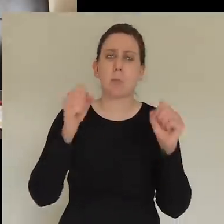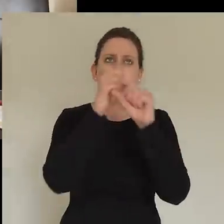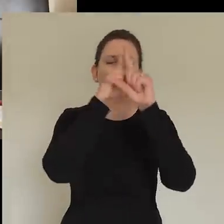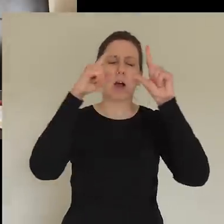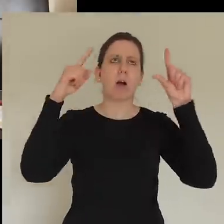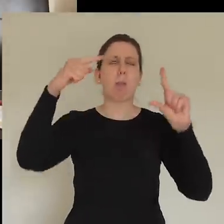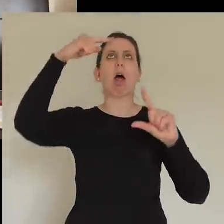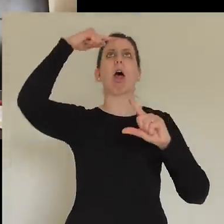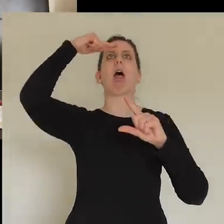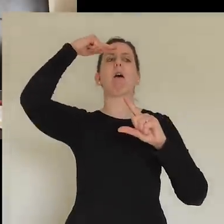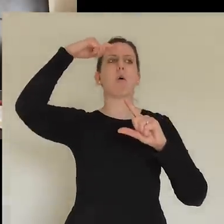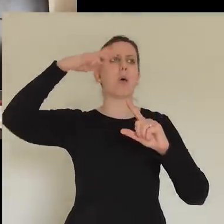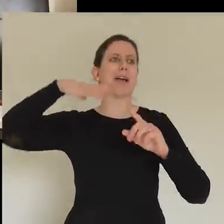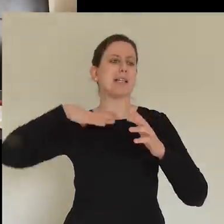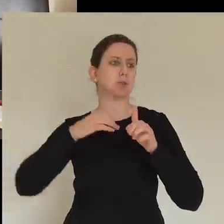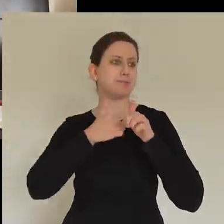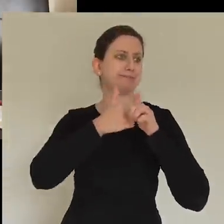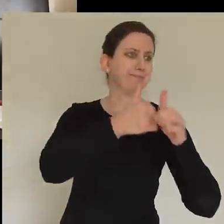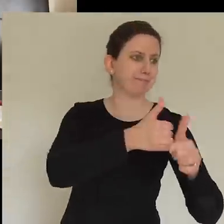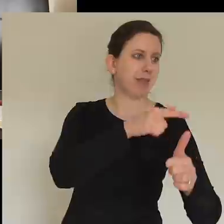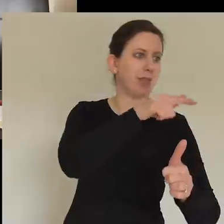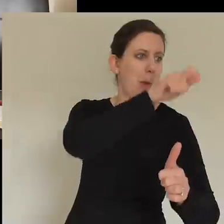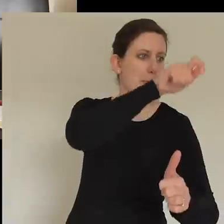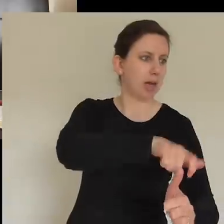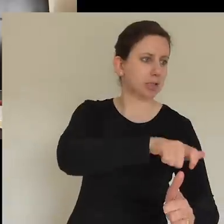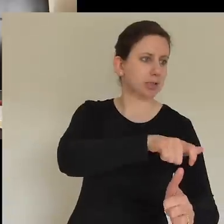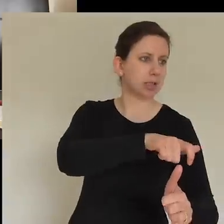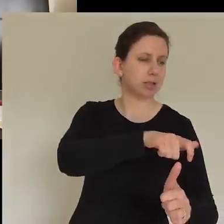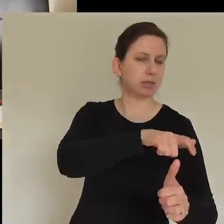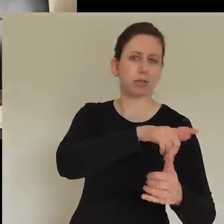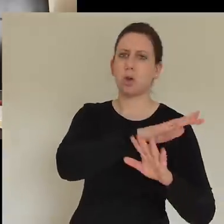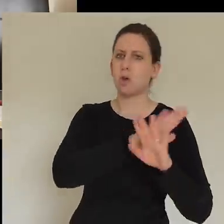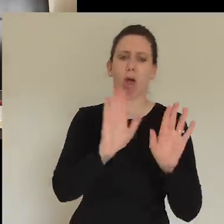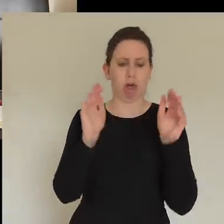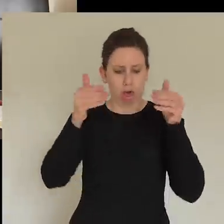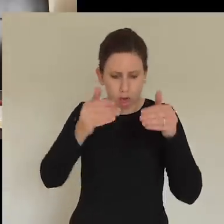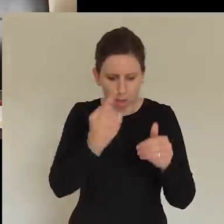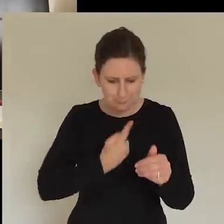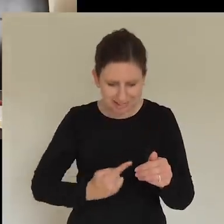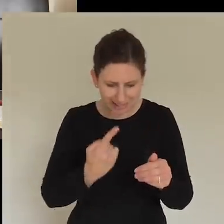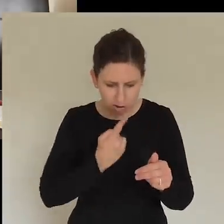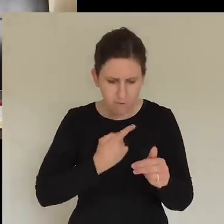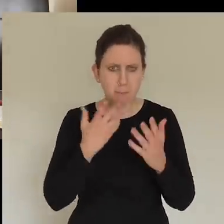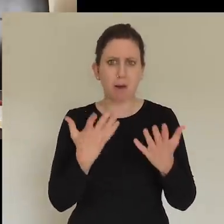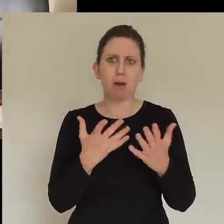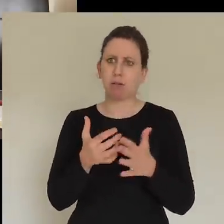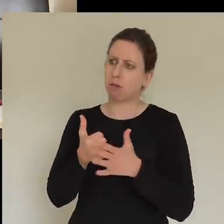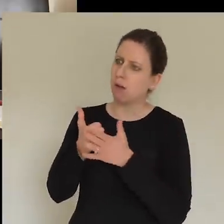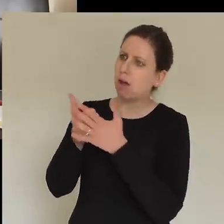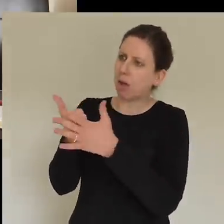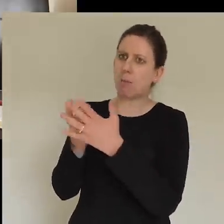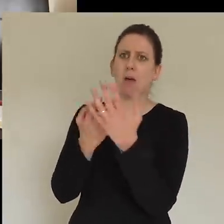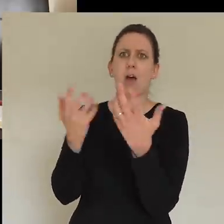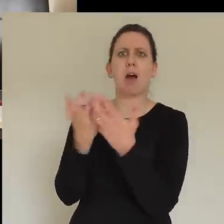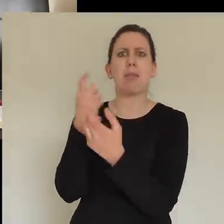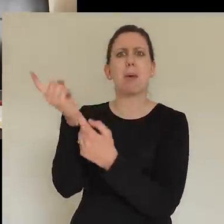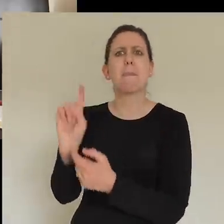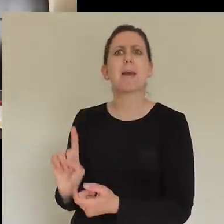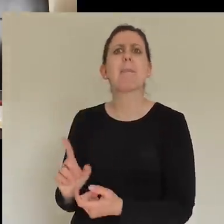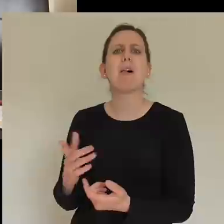thinking of others before we think of ourselves. And Lord, I just confess myself that I've just thought of myself too much,